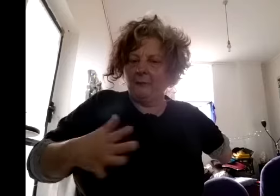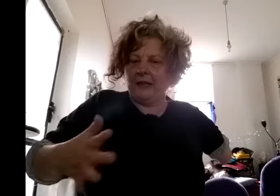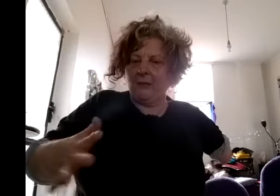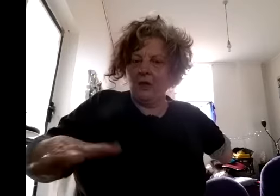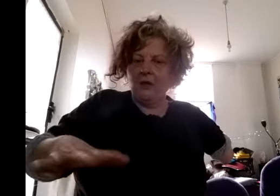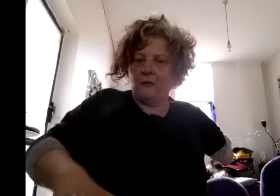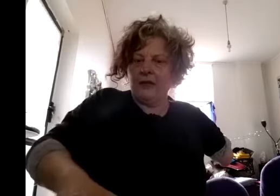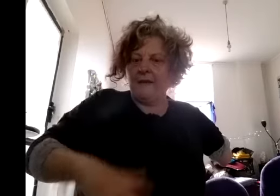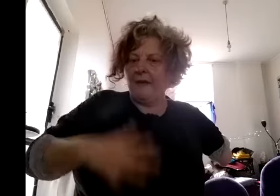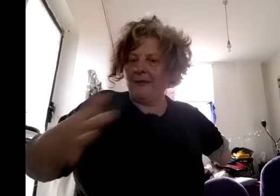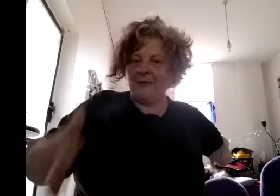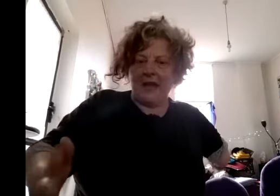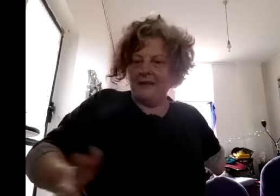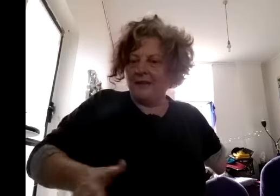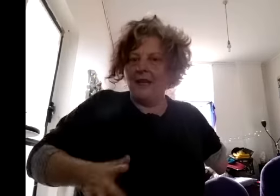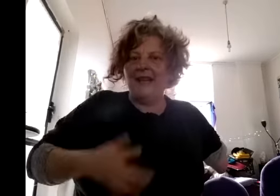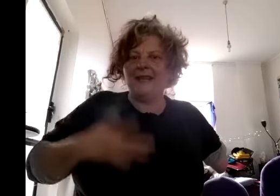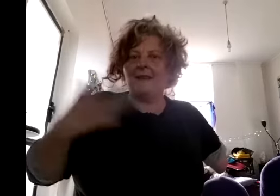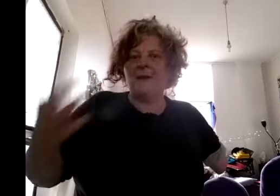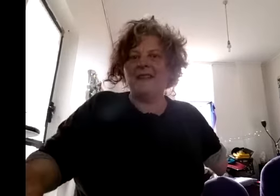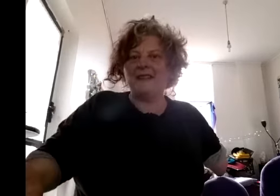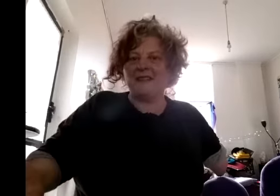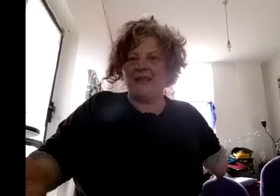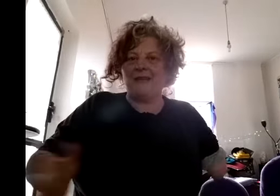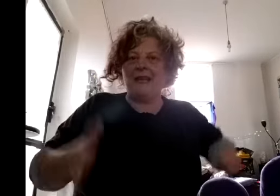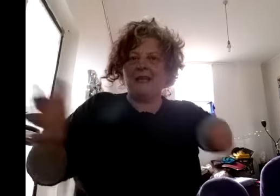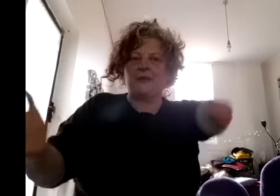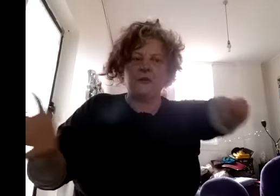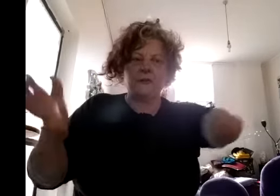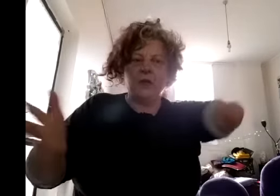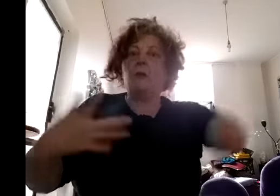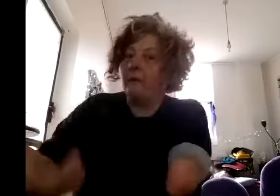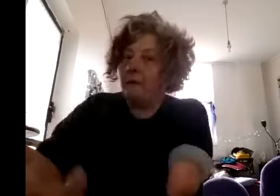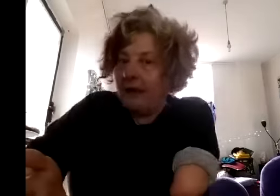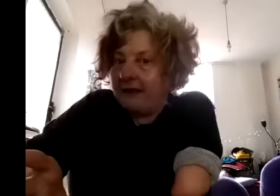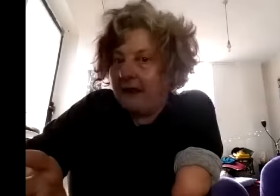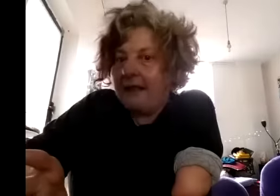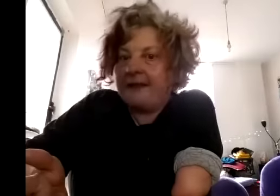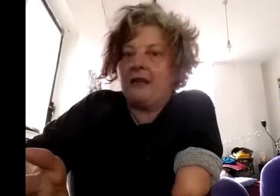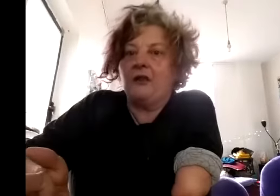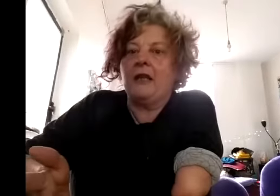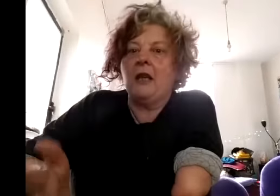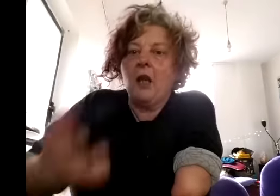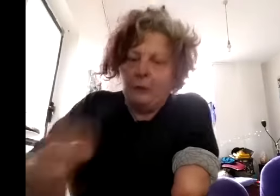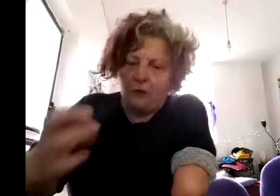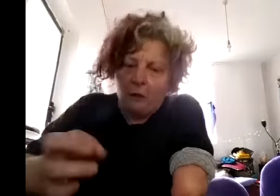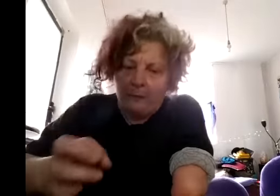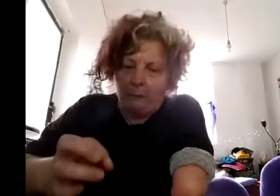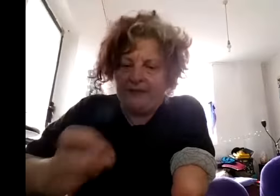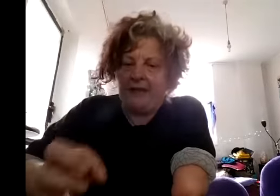became three and it became eight and at the moment it's seven and it's sort of we got funding in our second year because we perceived